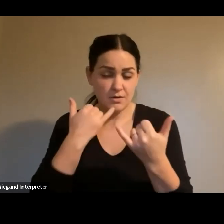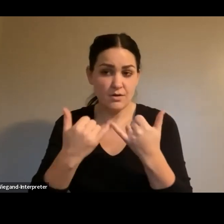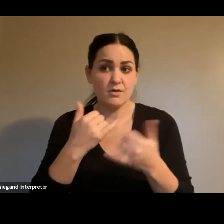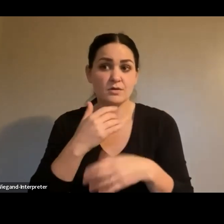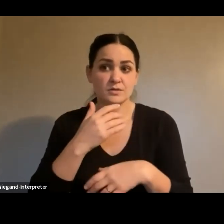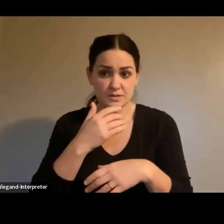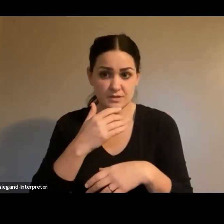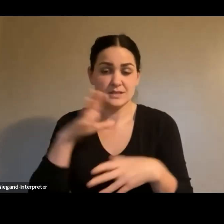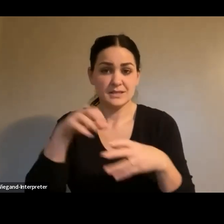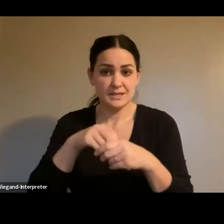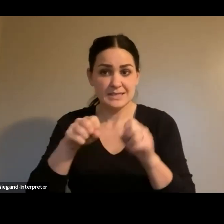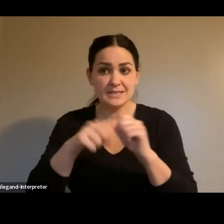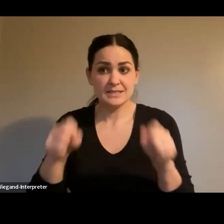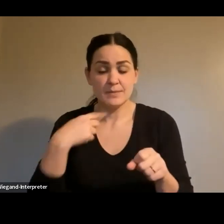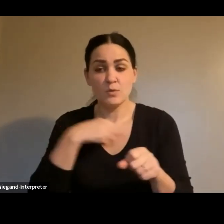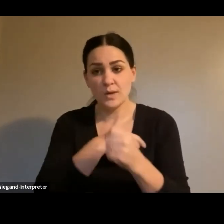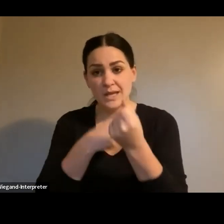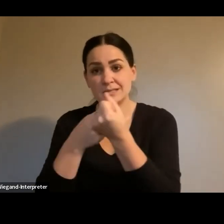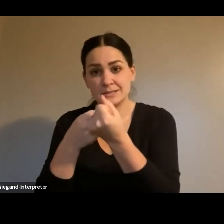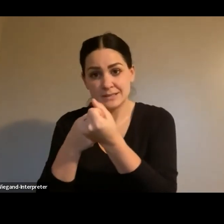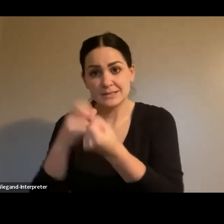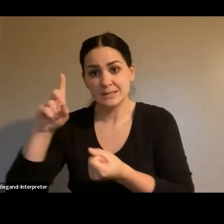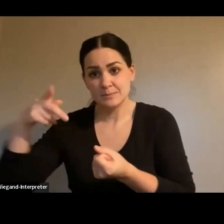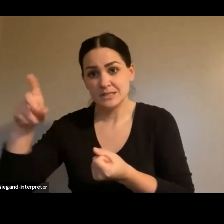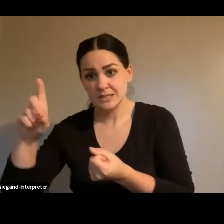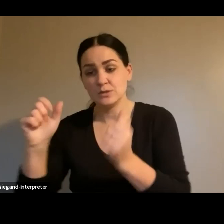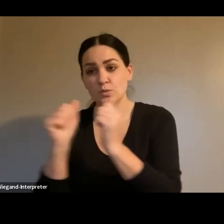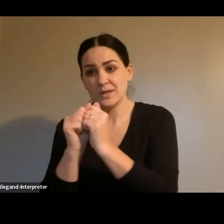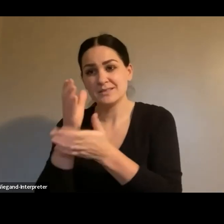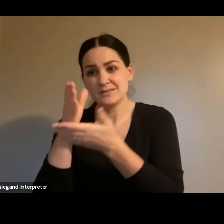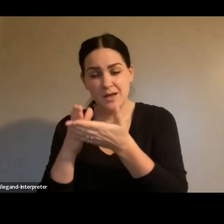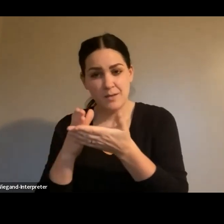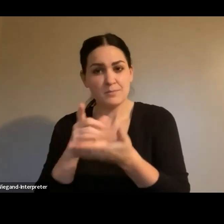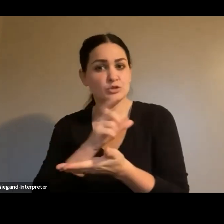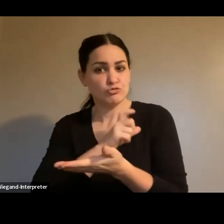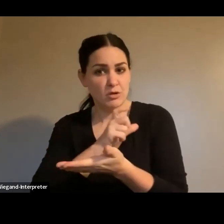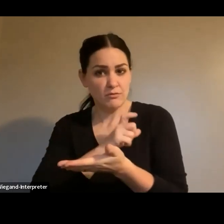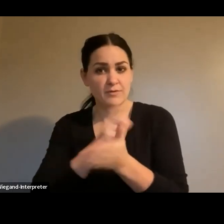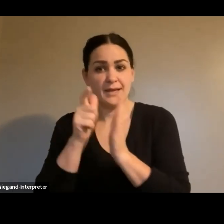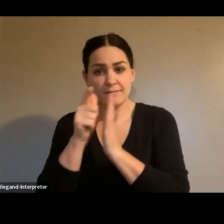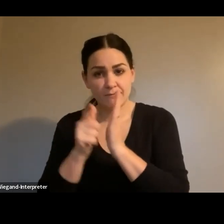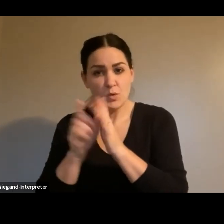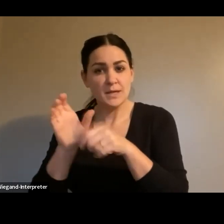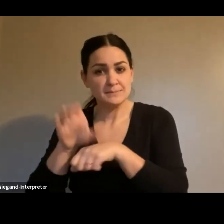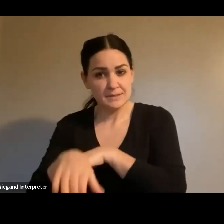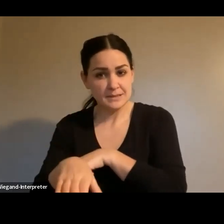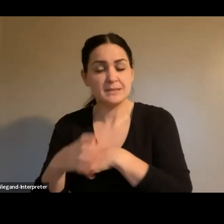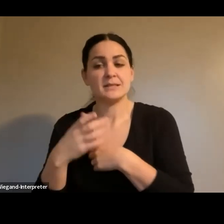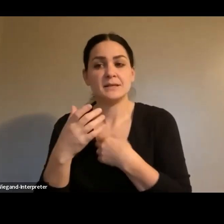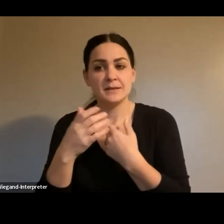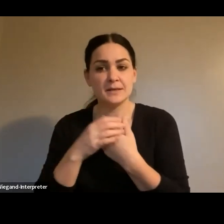we do assist DPD with some traffic enforcement in regards to the coaches. And if he sees